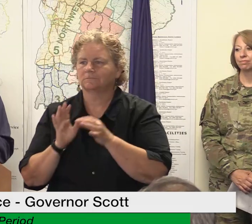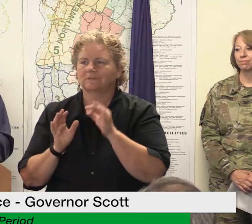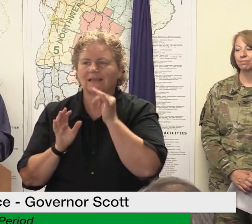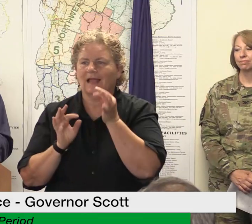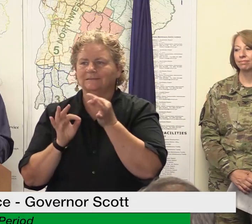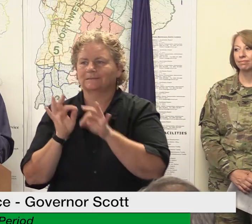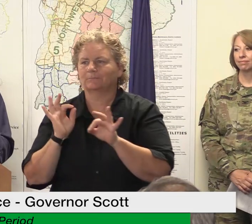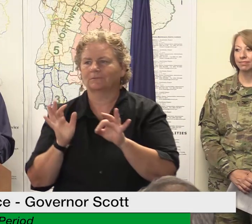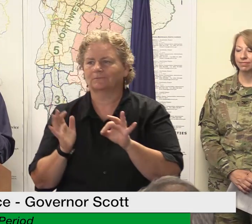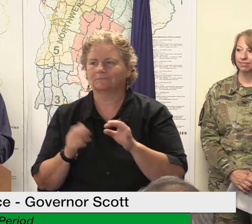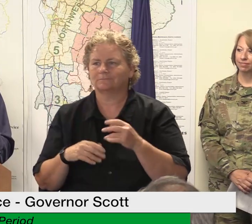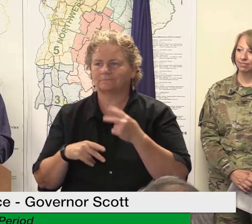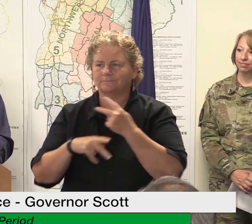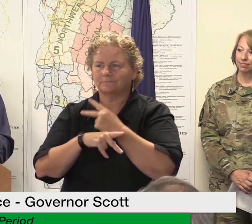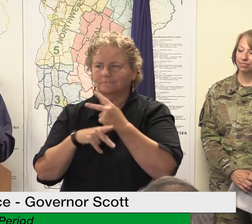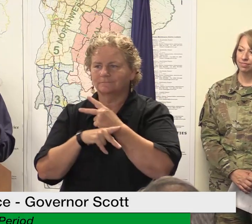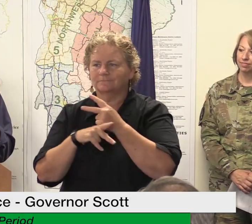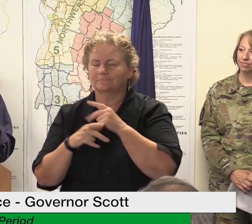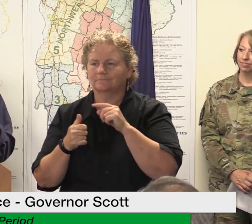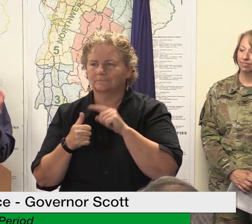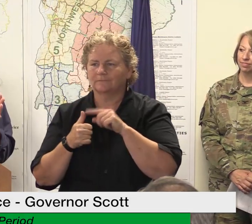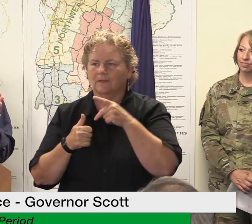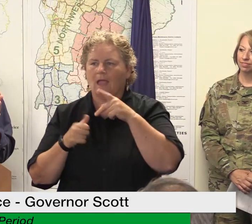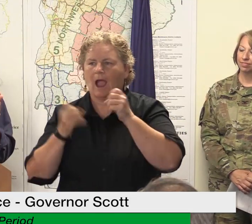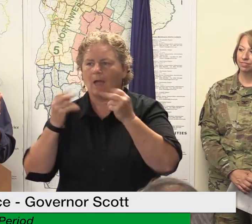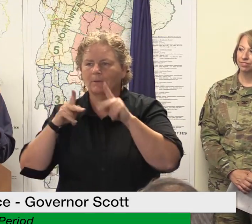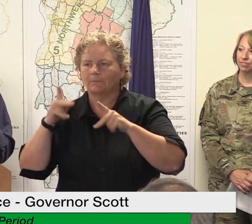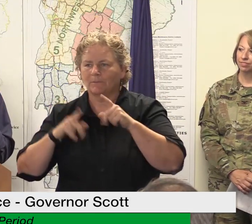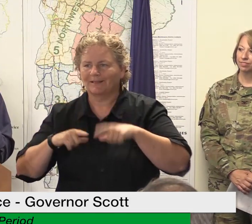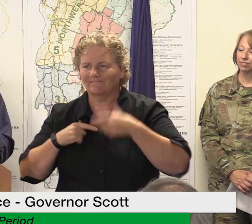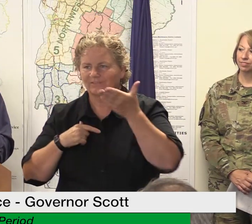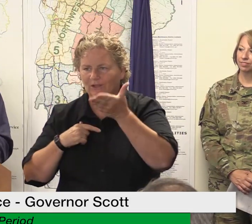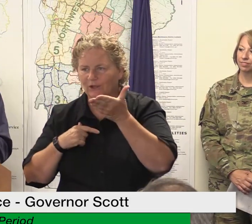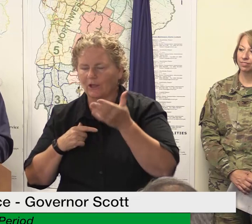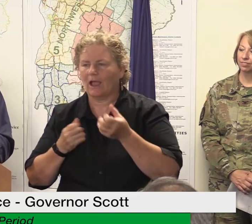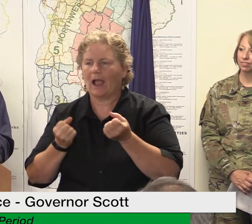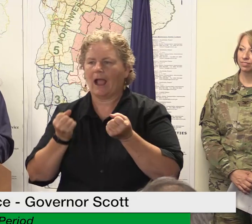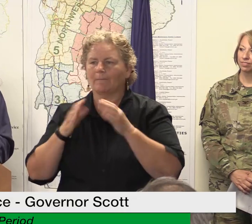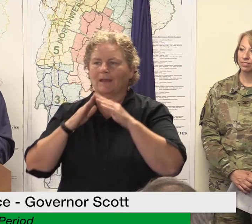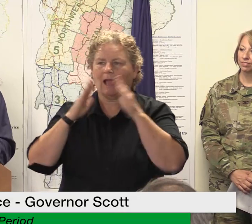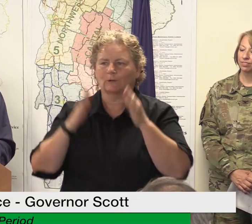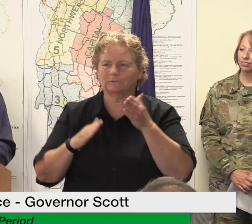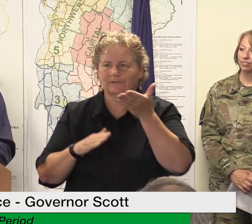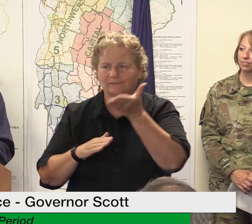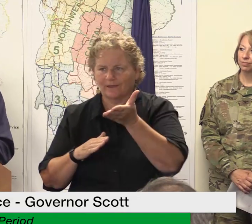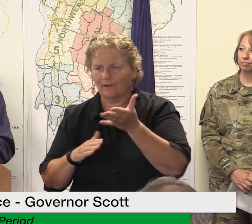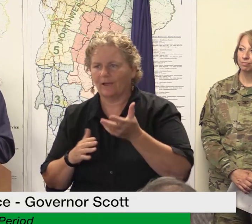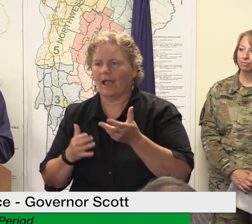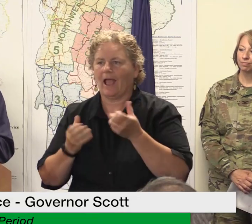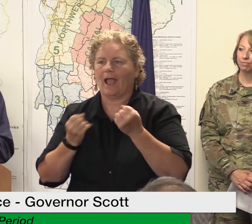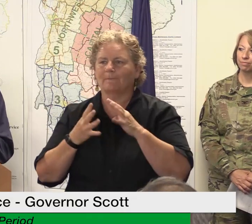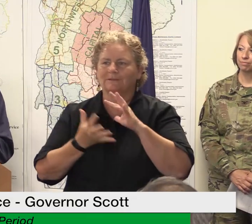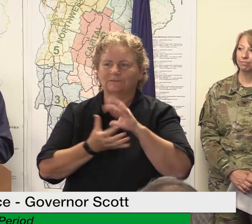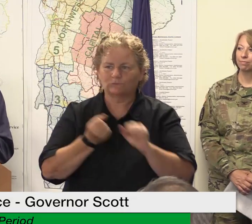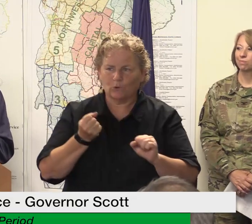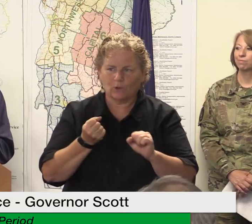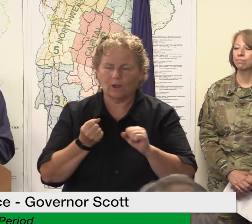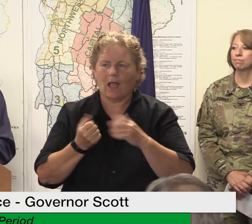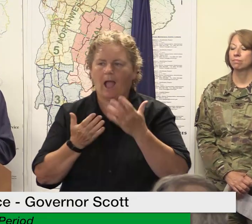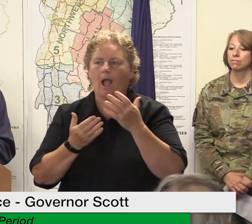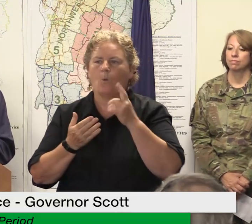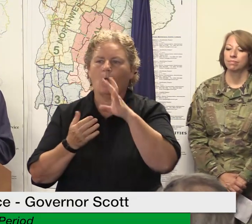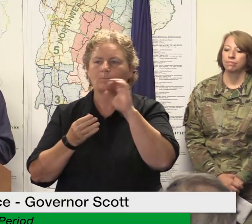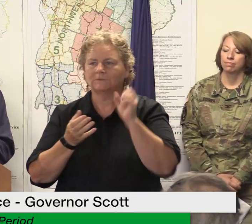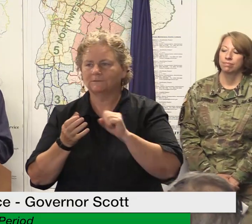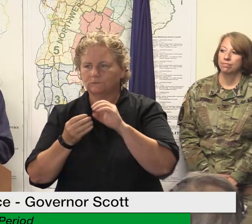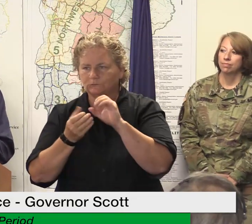homes you know damaged and destroyed are a key factor that but there's so many other factors that go with it